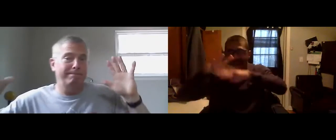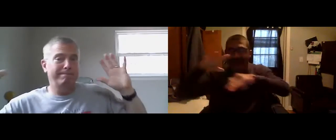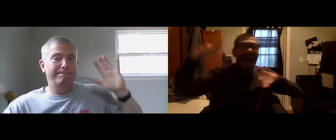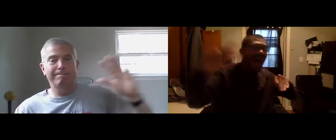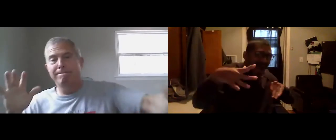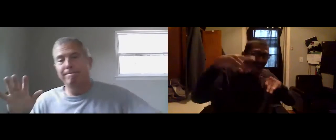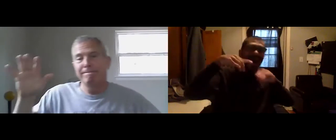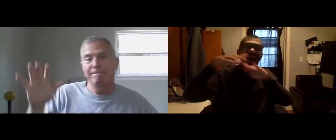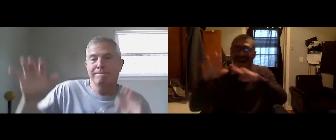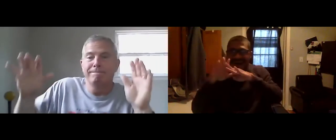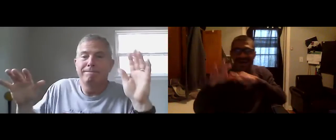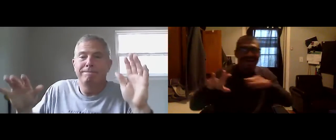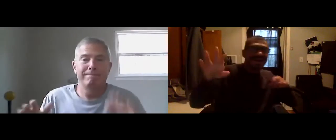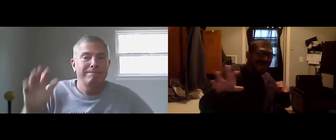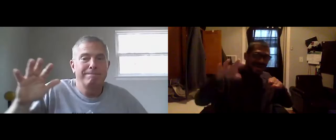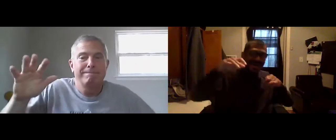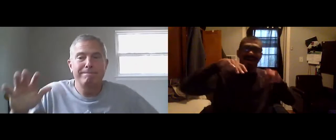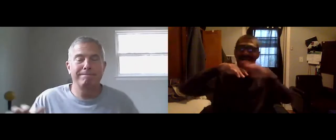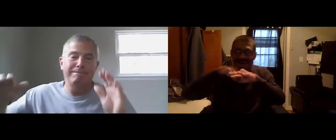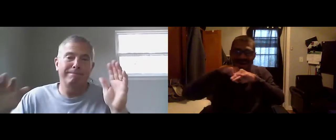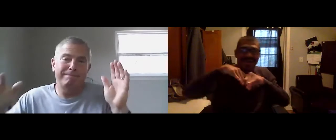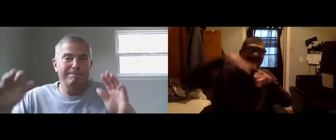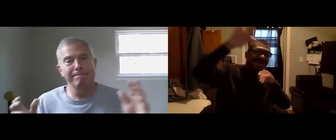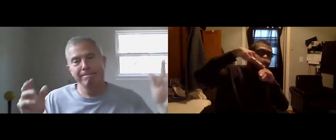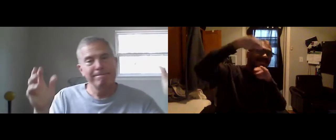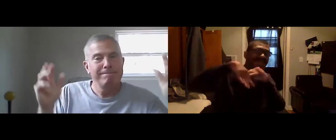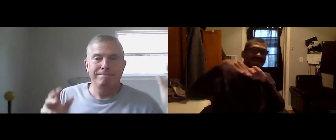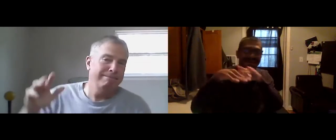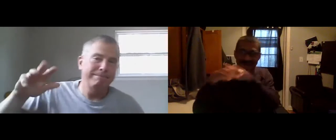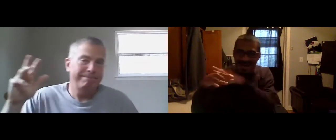I'm a hot air balloon that could go to space.